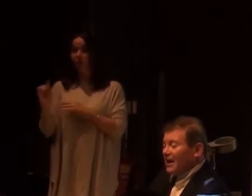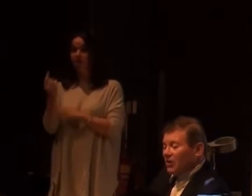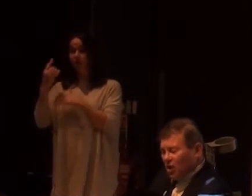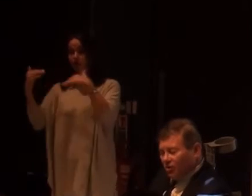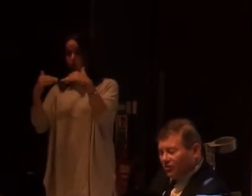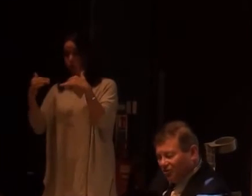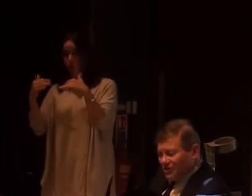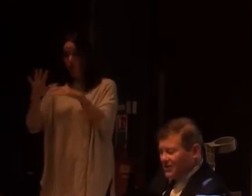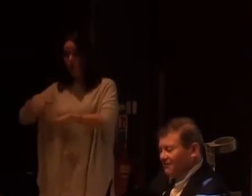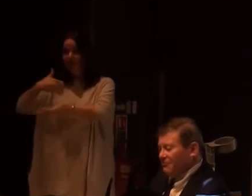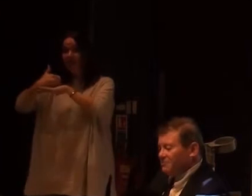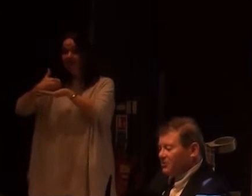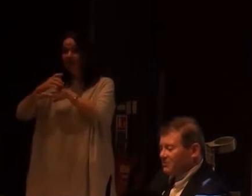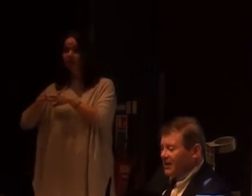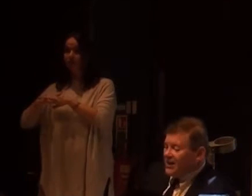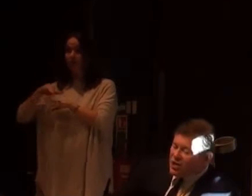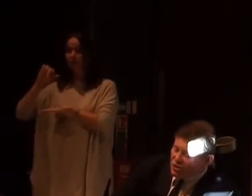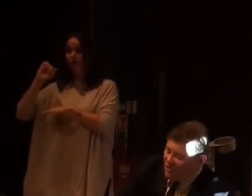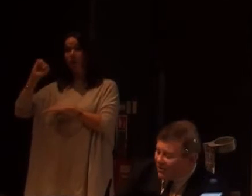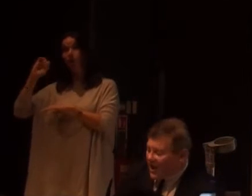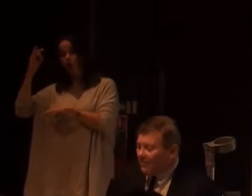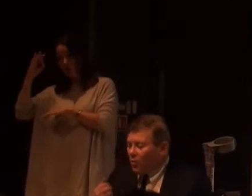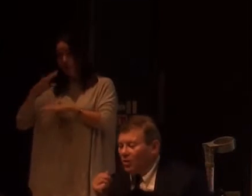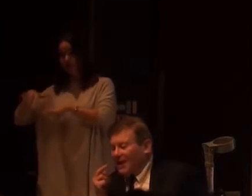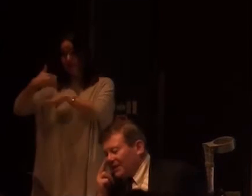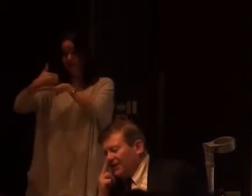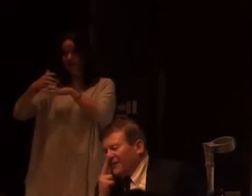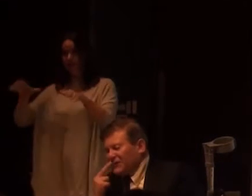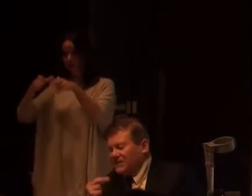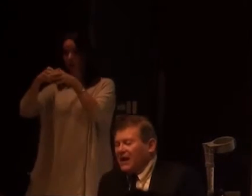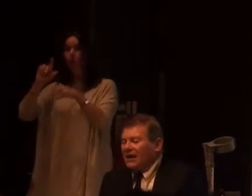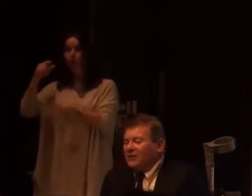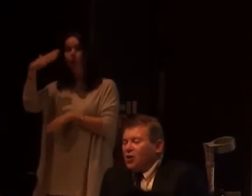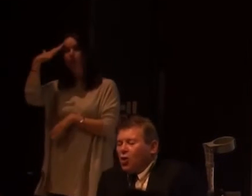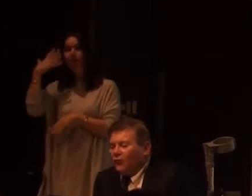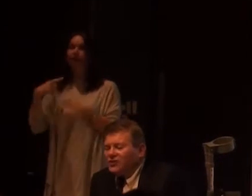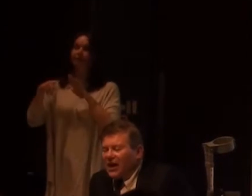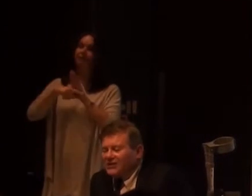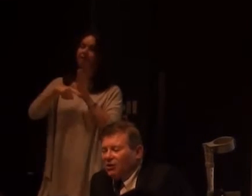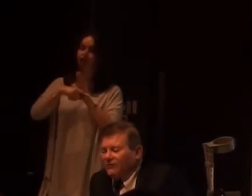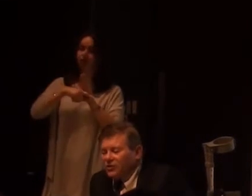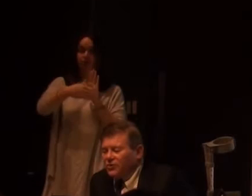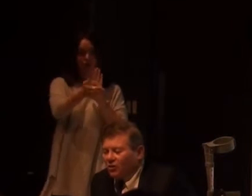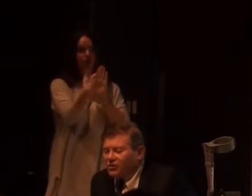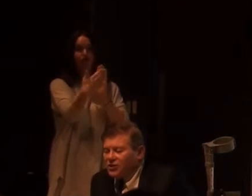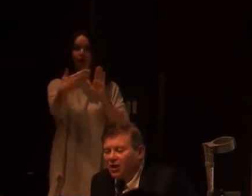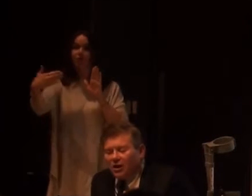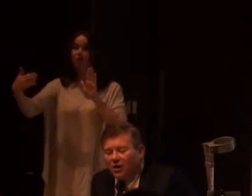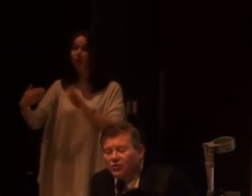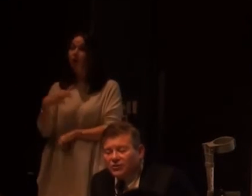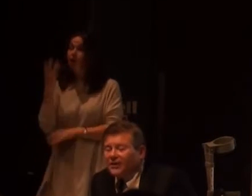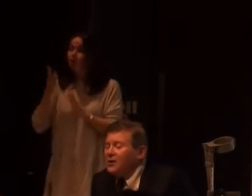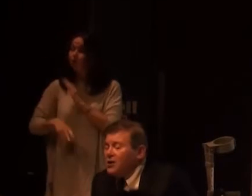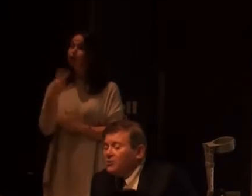to the setting up the local authorities having responsibility to round up all the mentally deficient, and on the say-so of two doctors